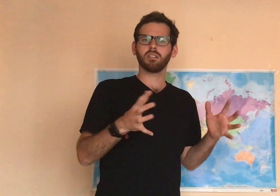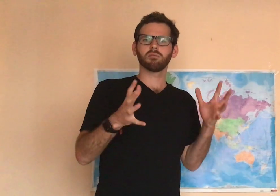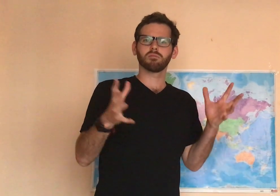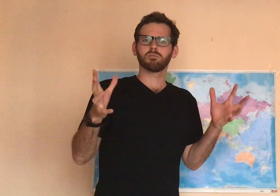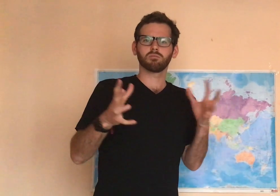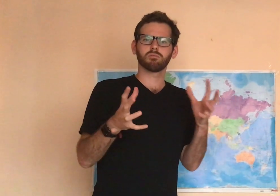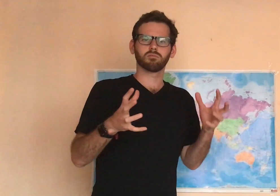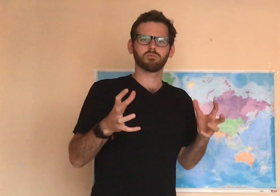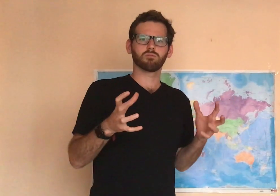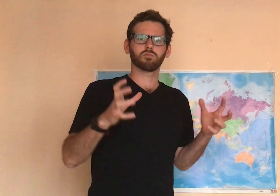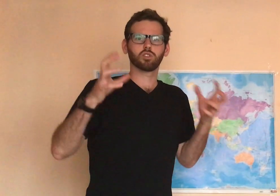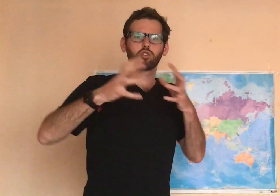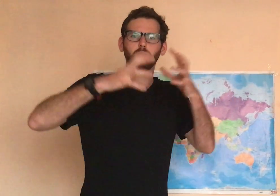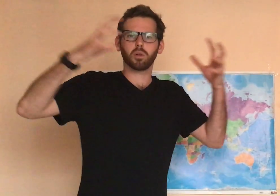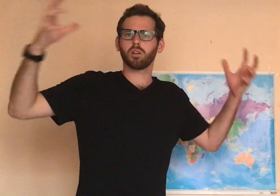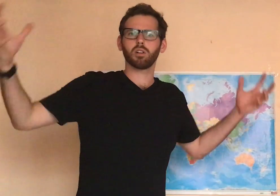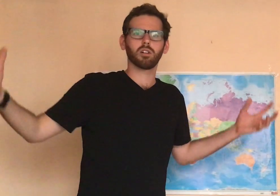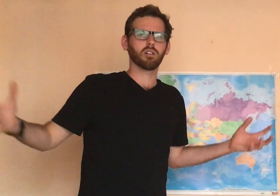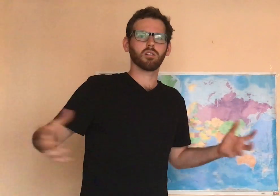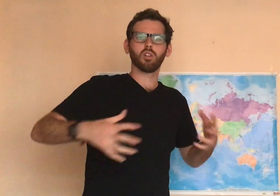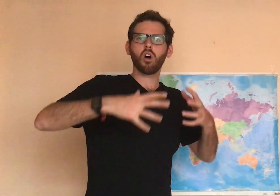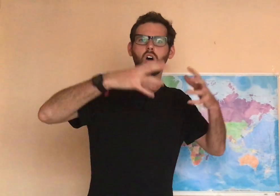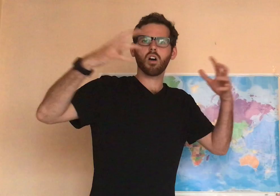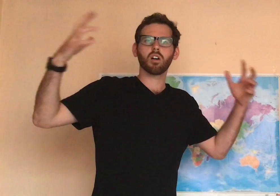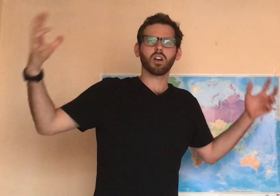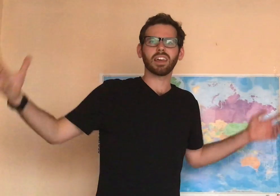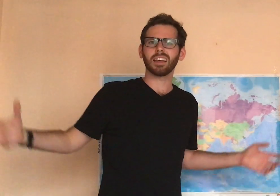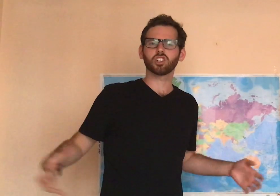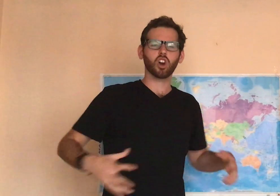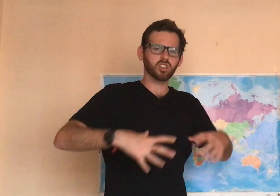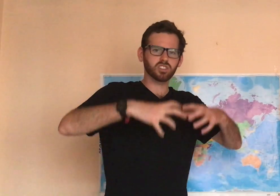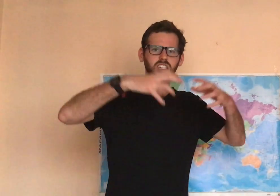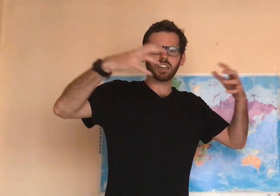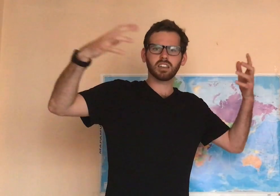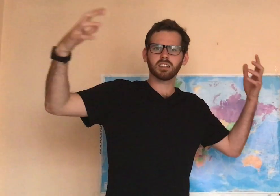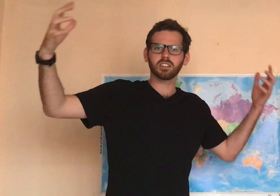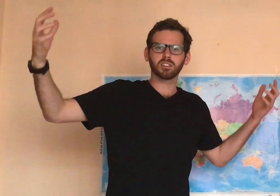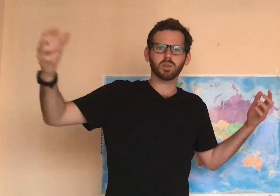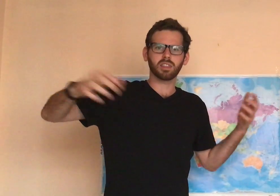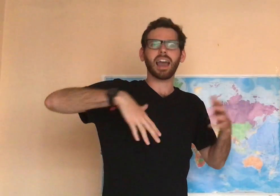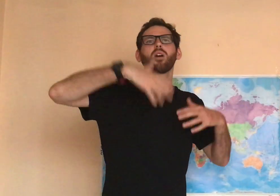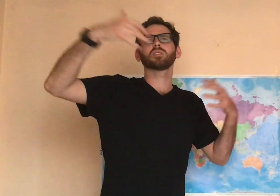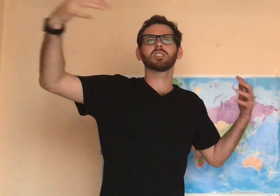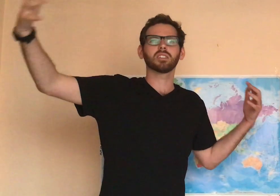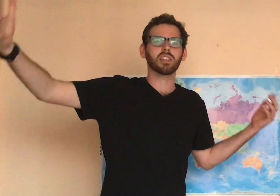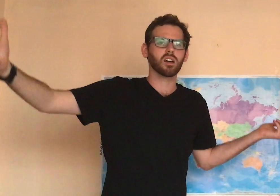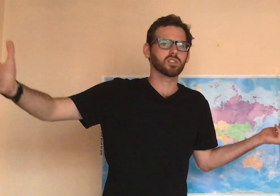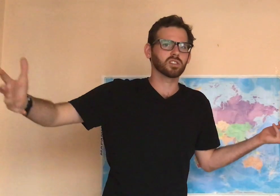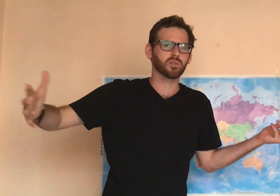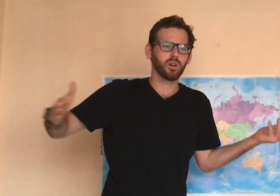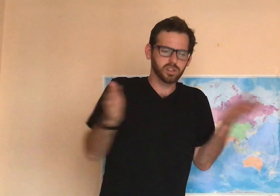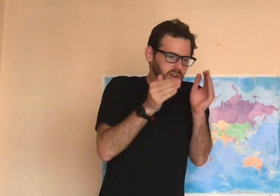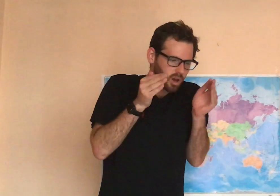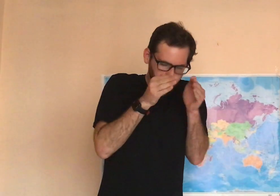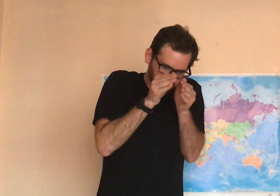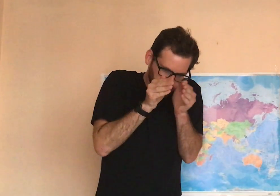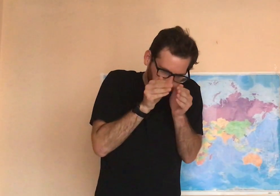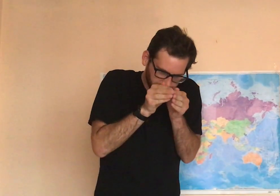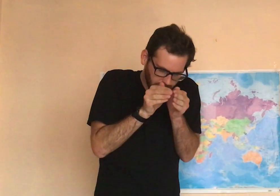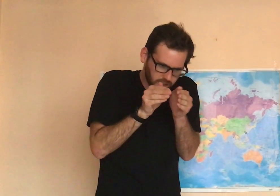super long? Are they like Charles Dickens with thousands and thousands of words? No. They're very,